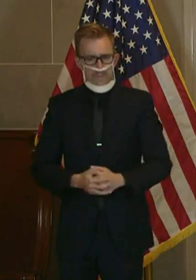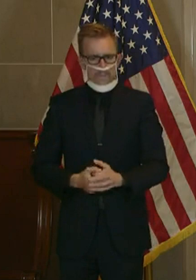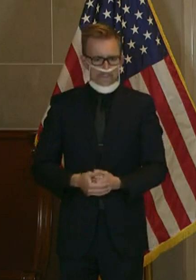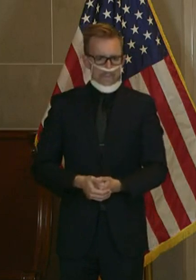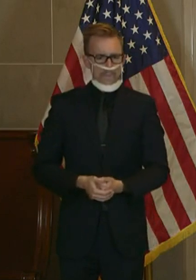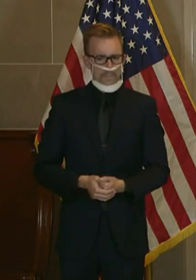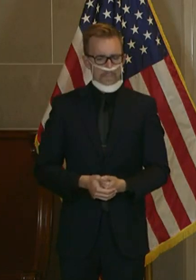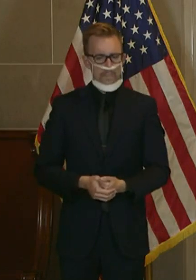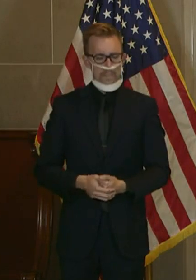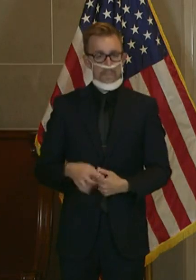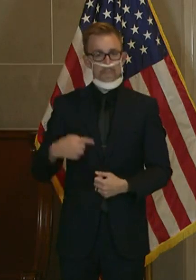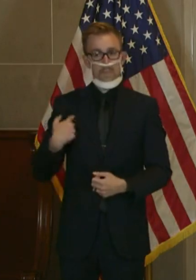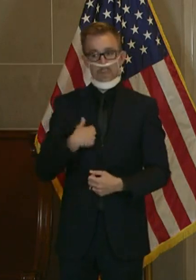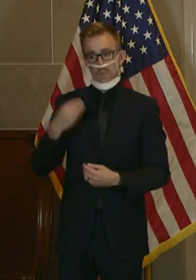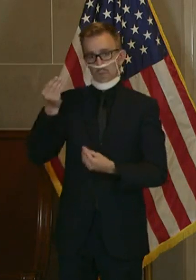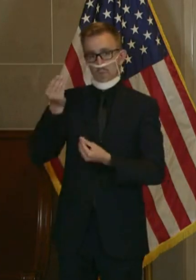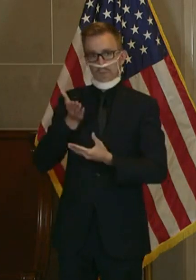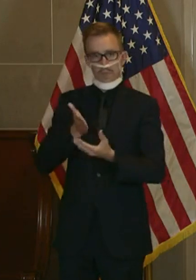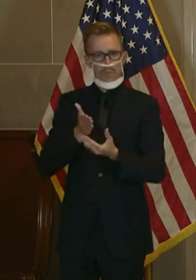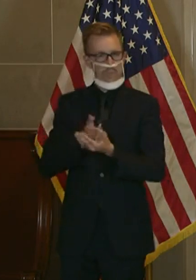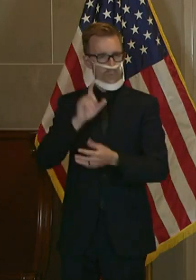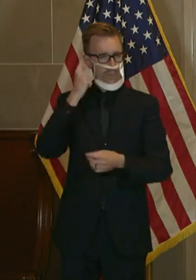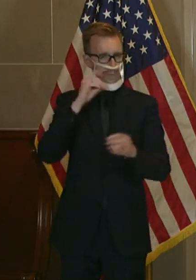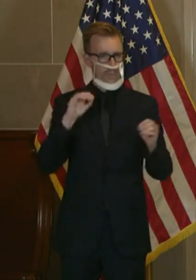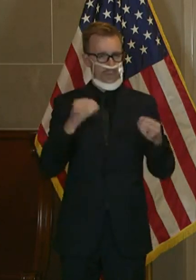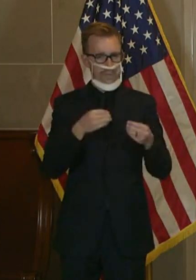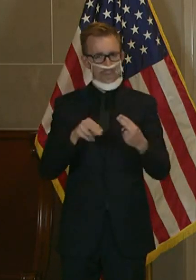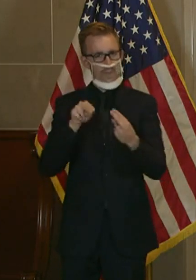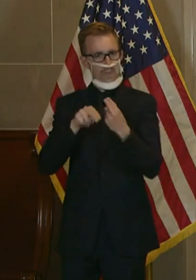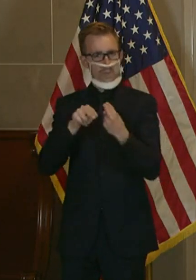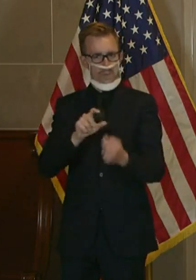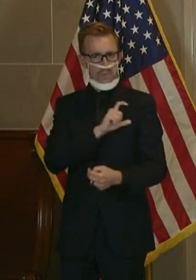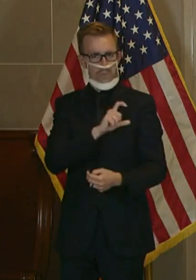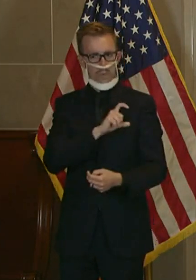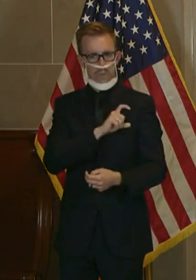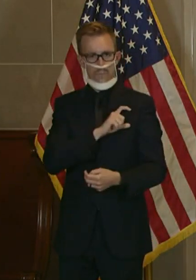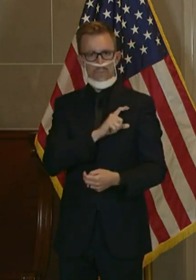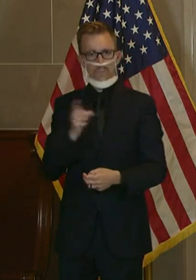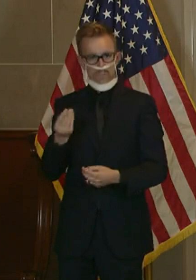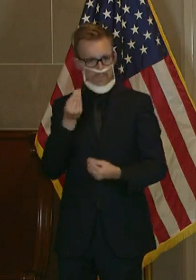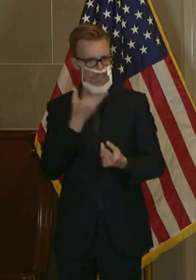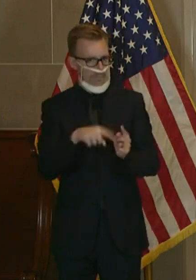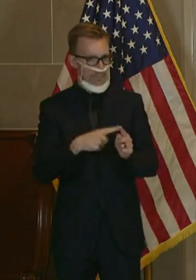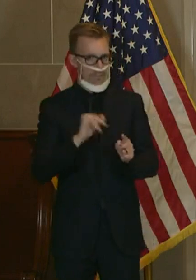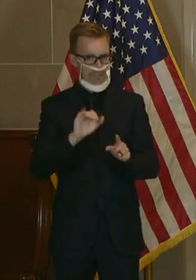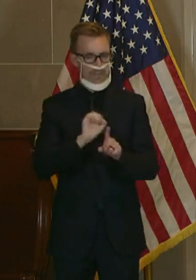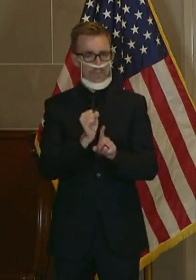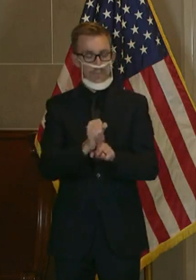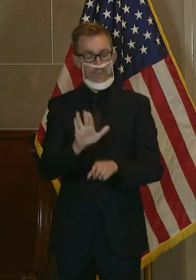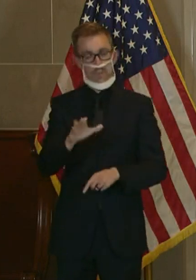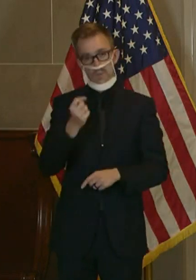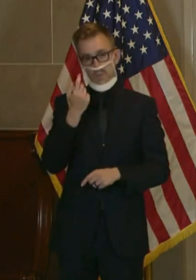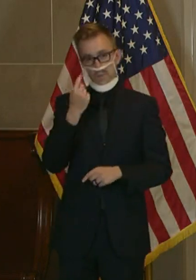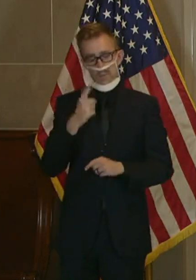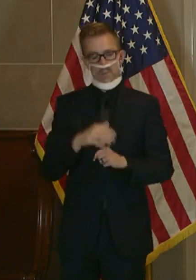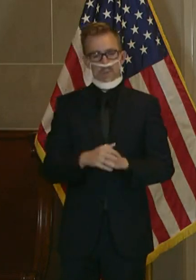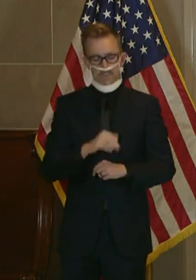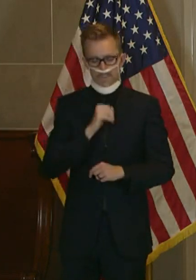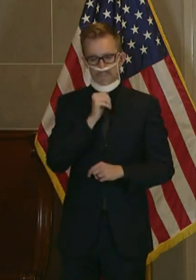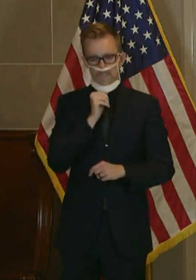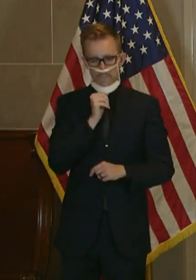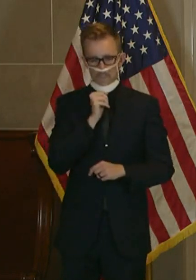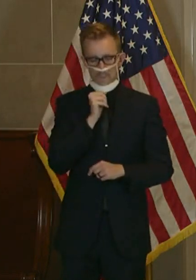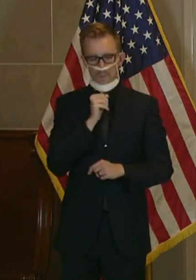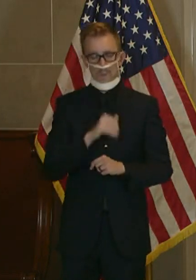We weren't notified through the governor's office, through the highway patrol, not notified of that situation. However, that being said,